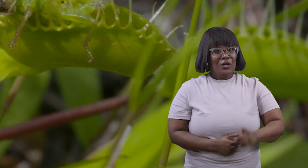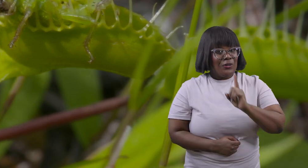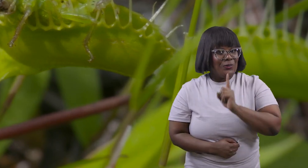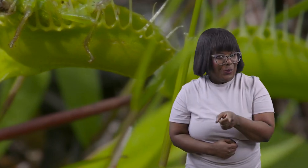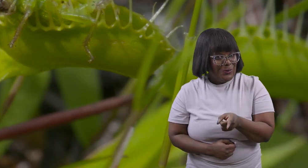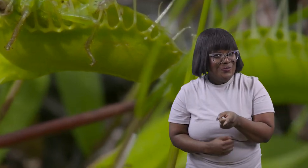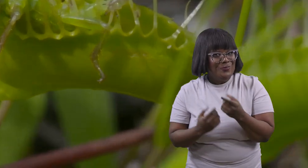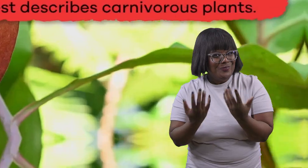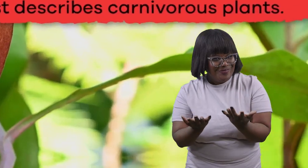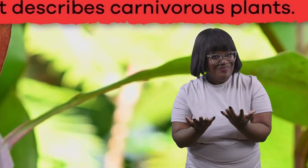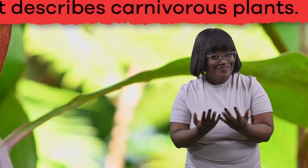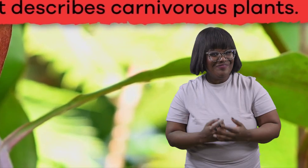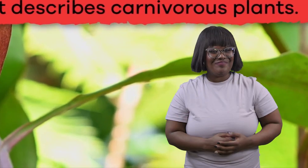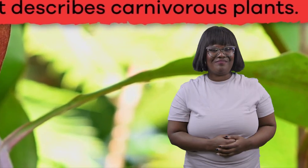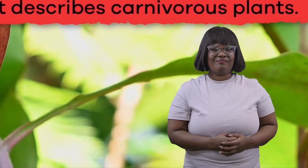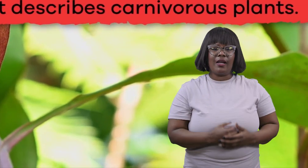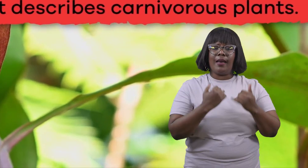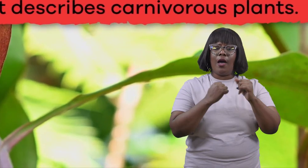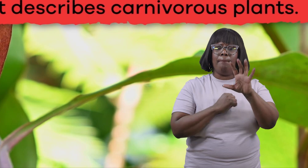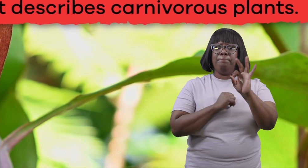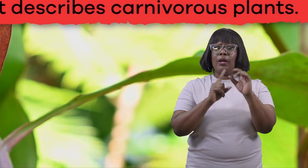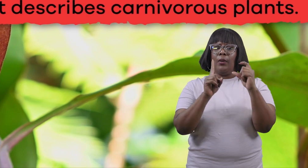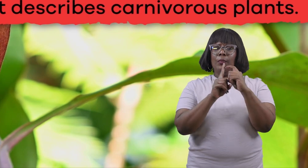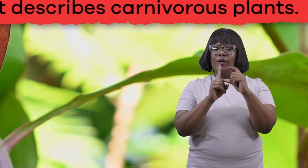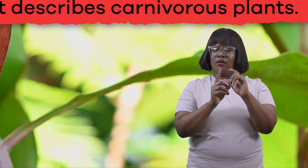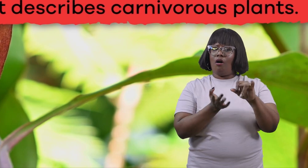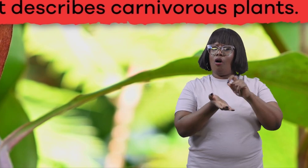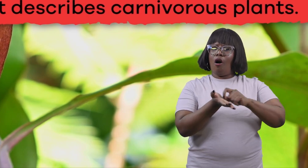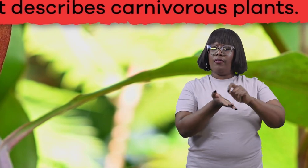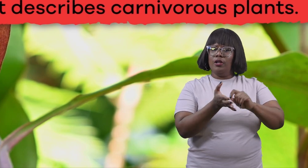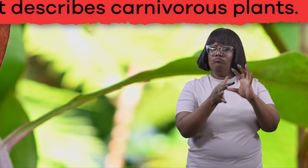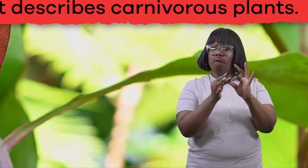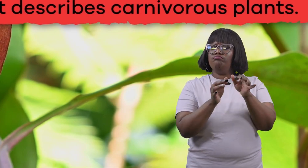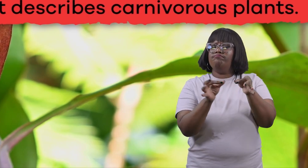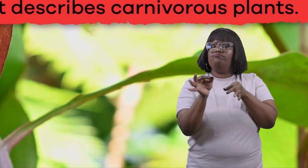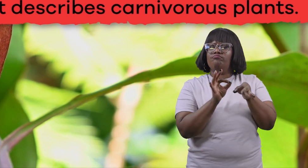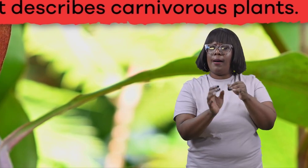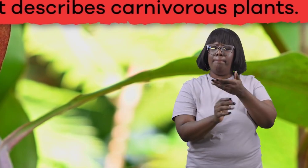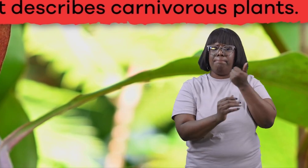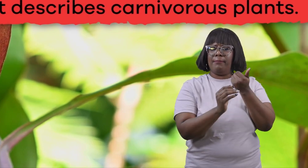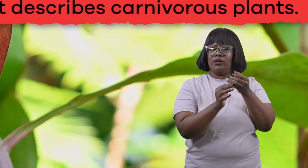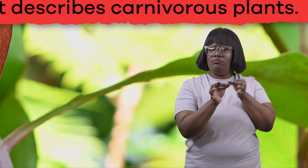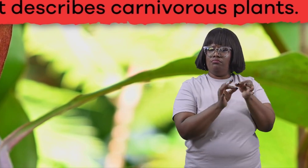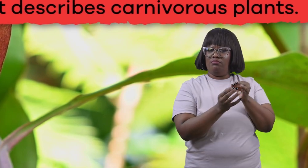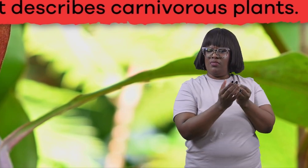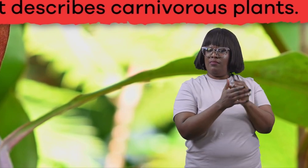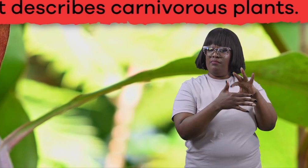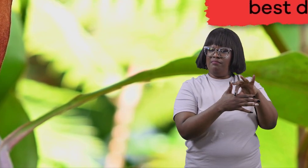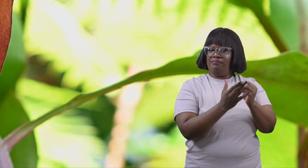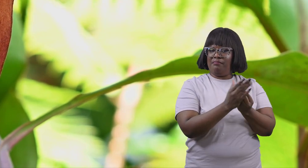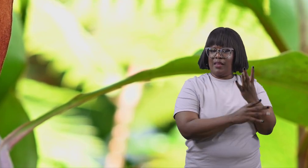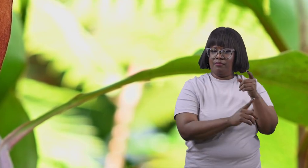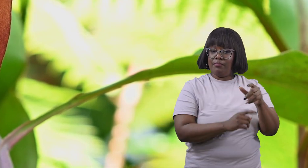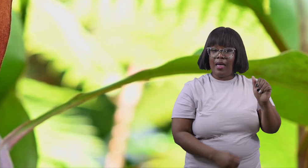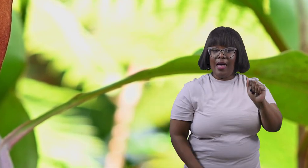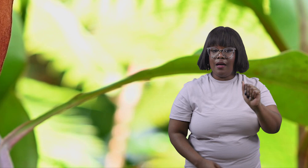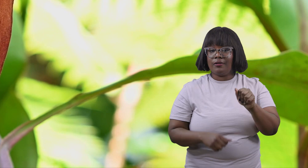choose the word the author would say best the describes carnivorous plants a common